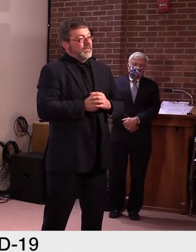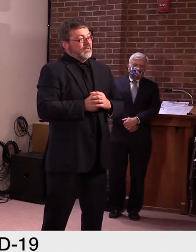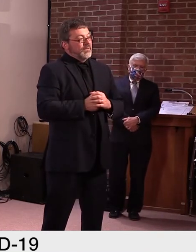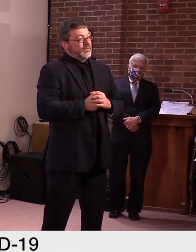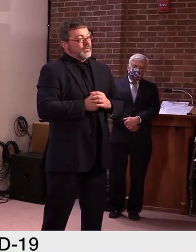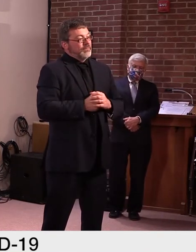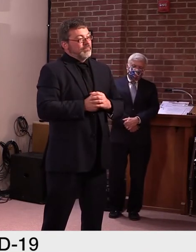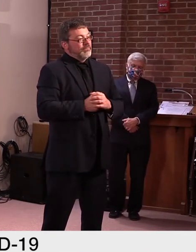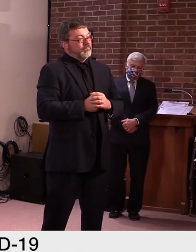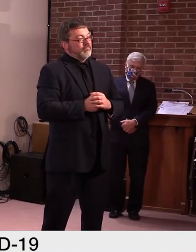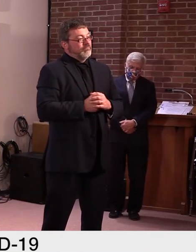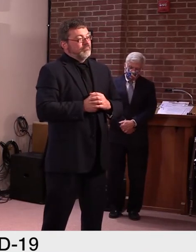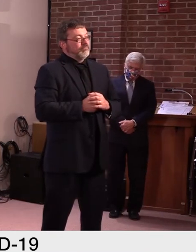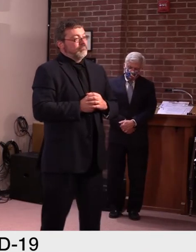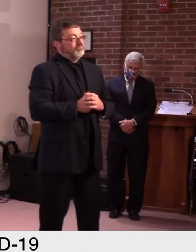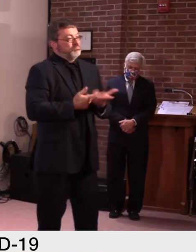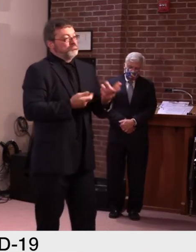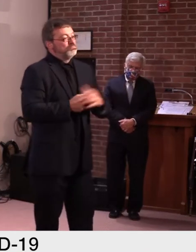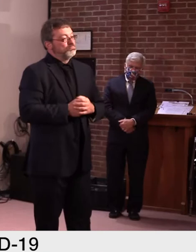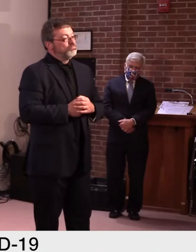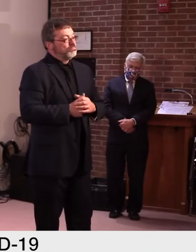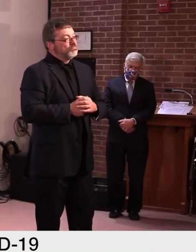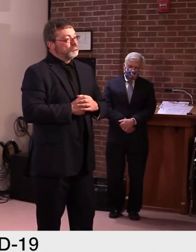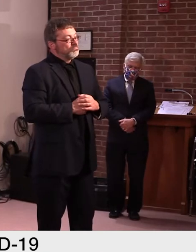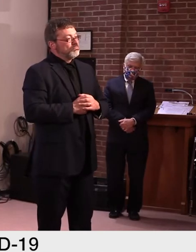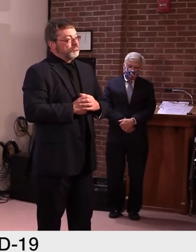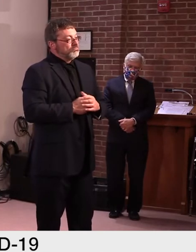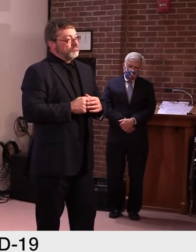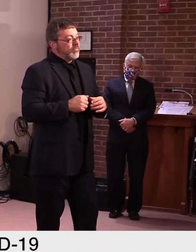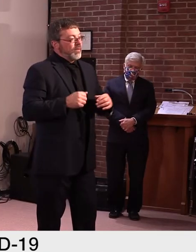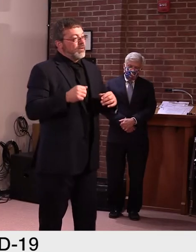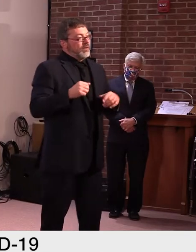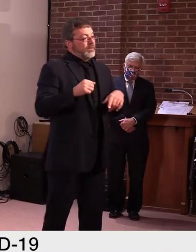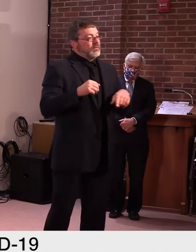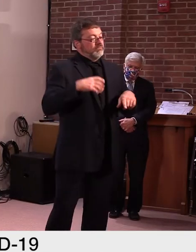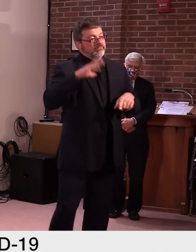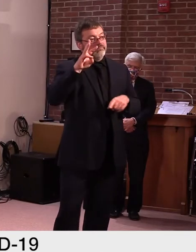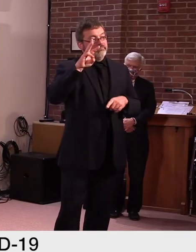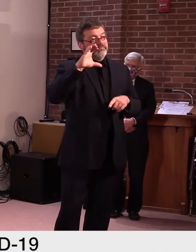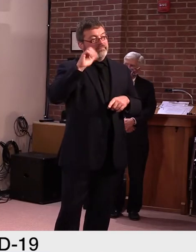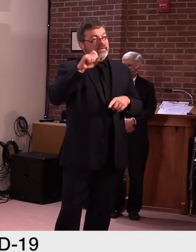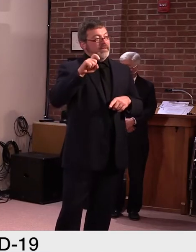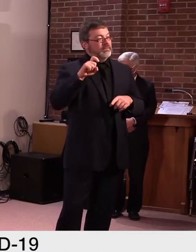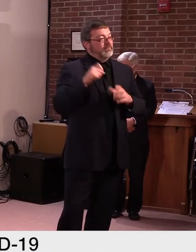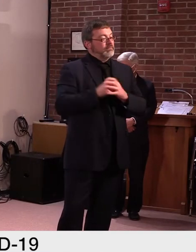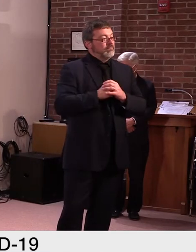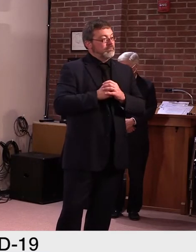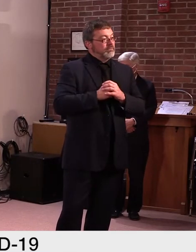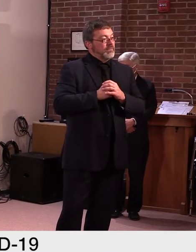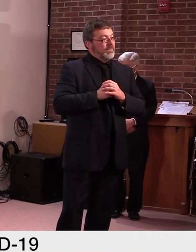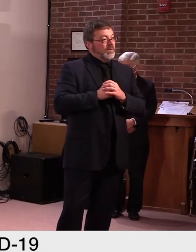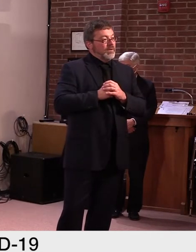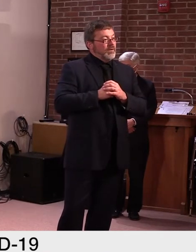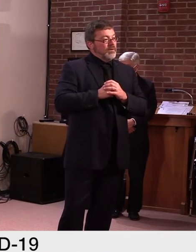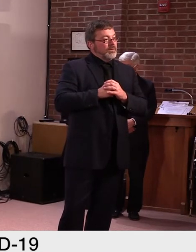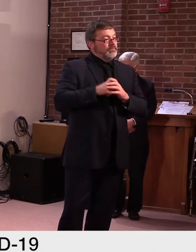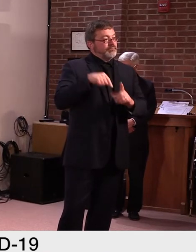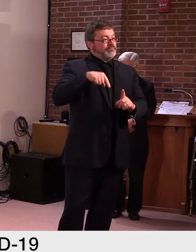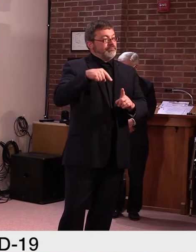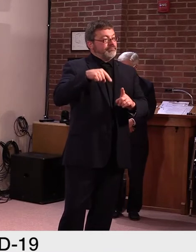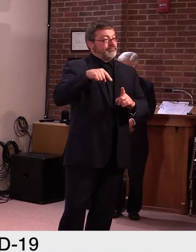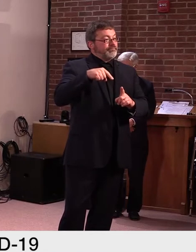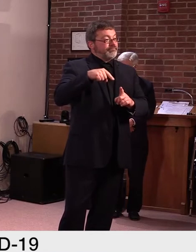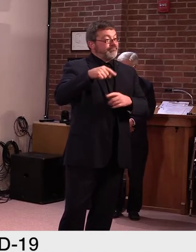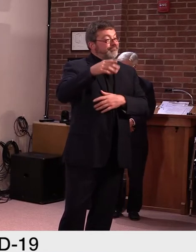Avery, WCAX. Governor Scott, as I'm sure you've heard, Burlington High School is closed for at least the rest of the semester of the building